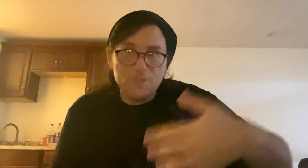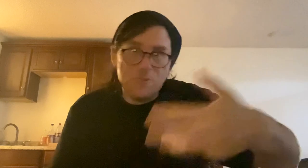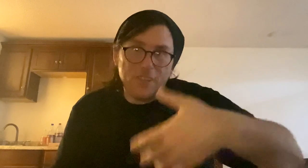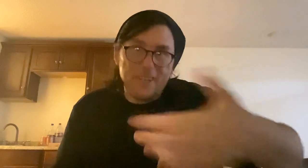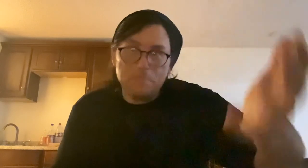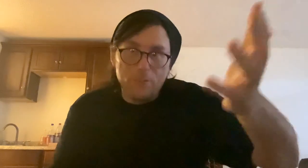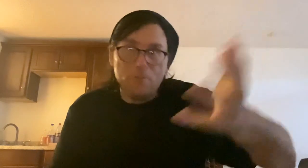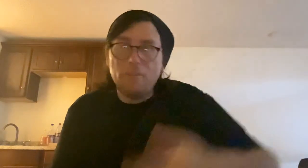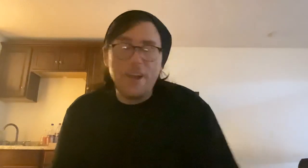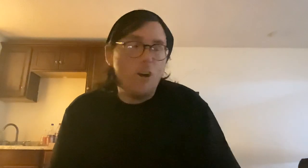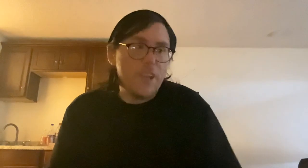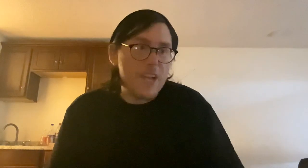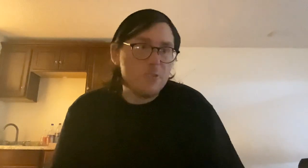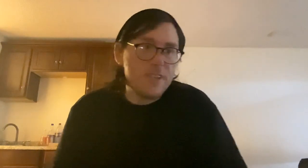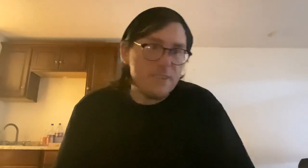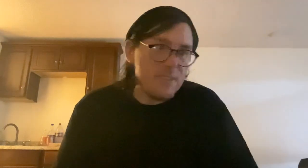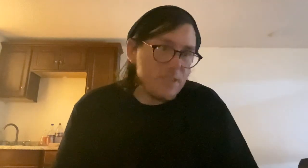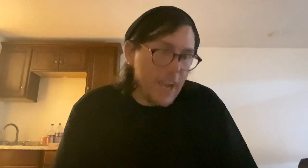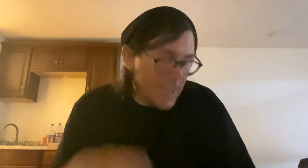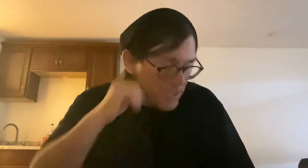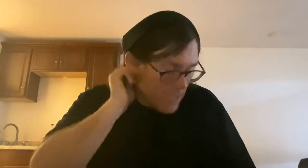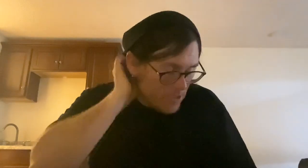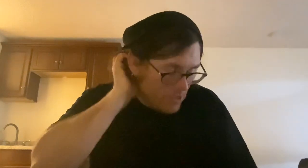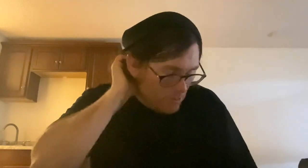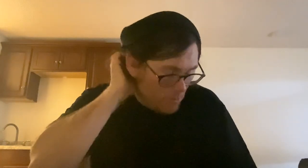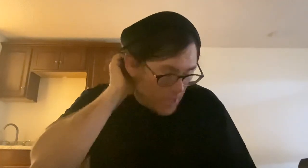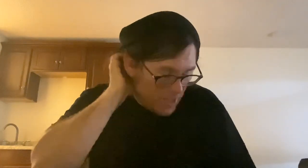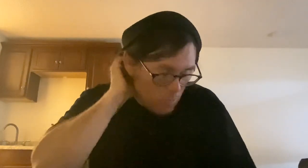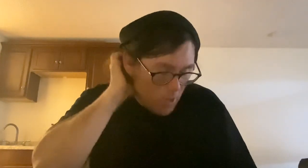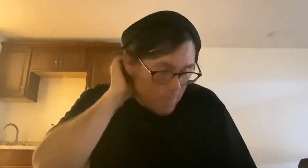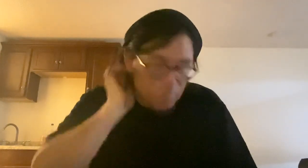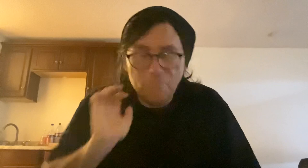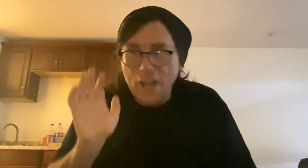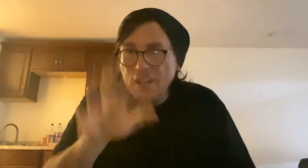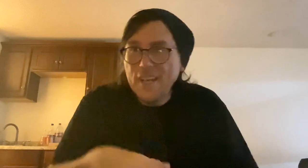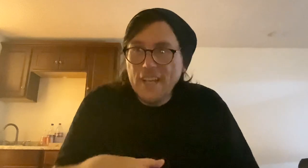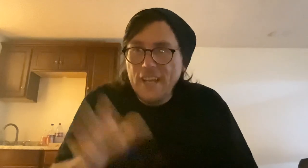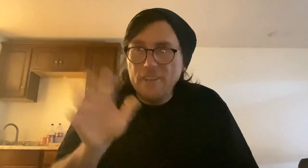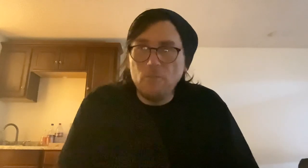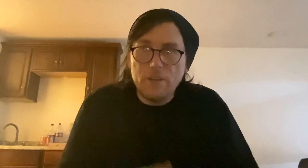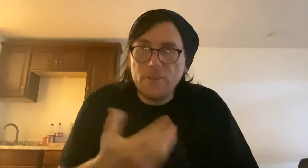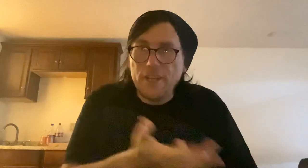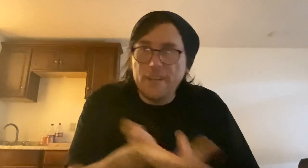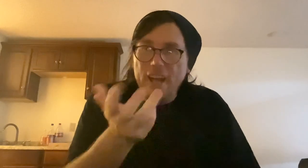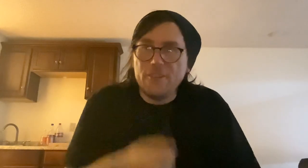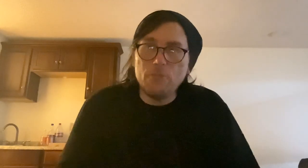searching it up, you will find all the addresses that it sends to that they want, yeah, uh, whatever, and how to do it,